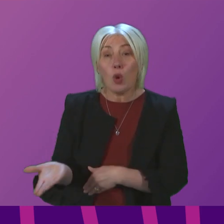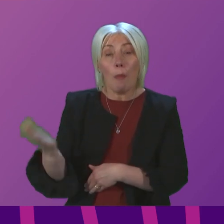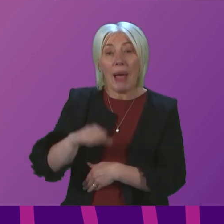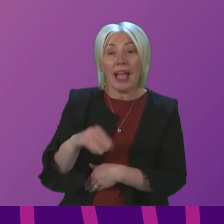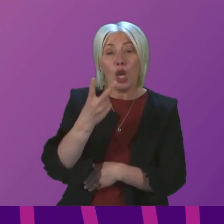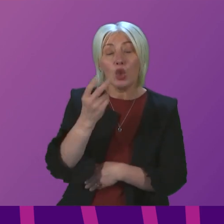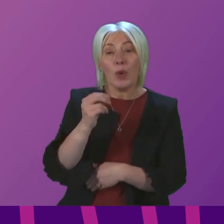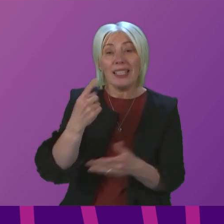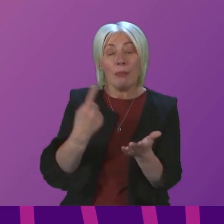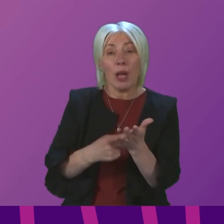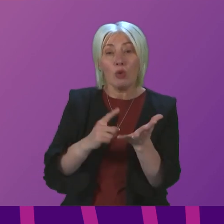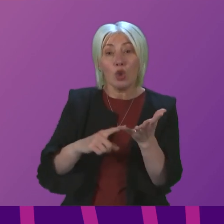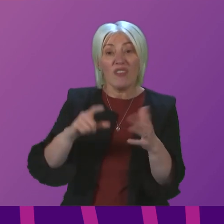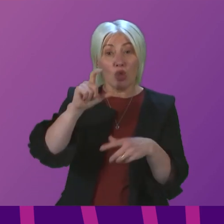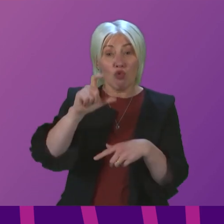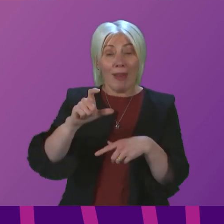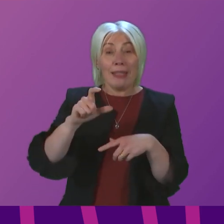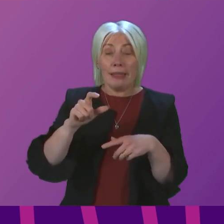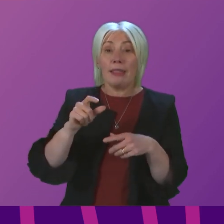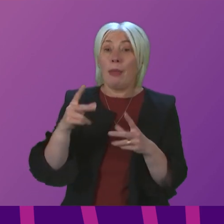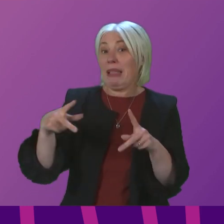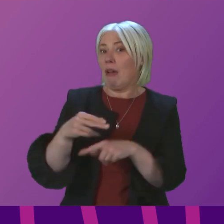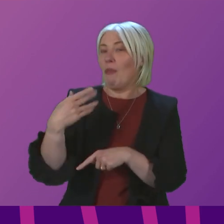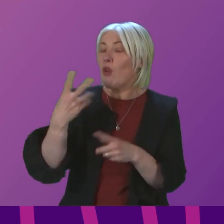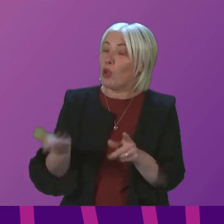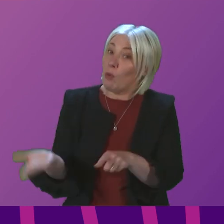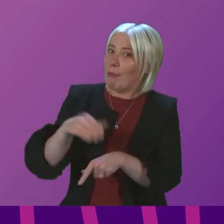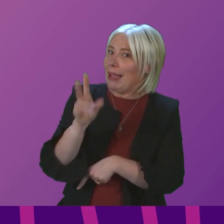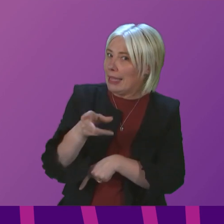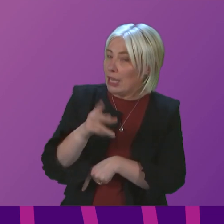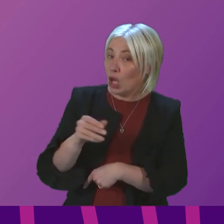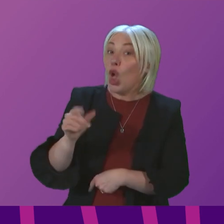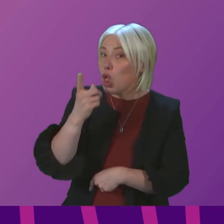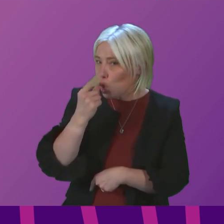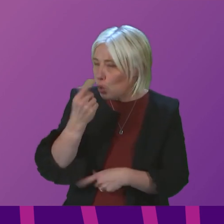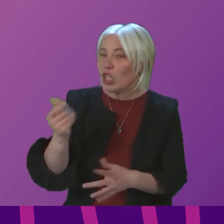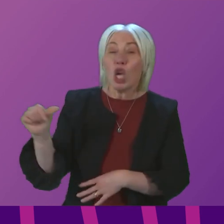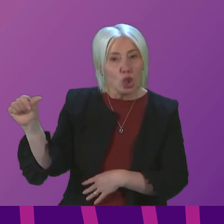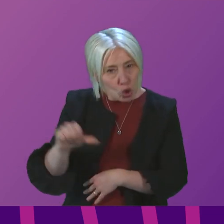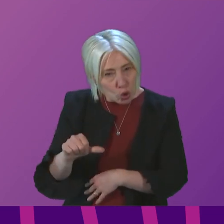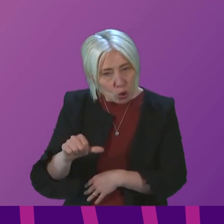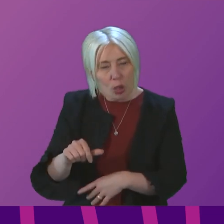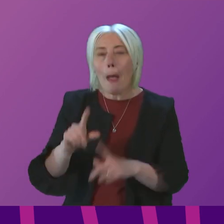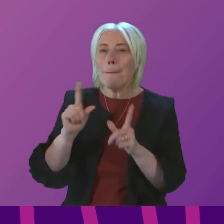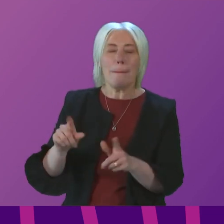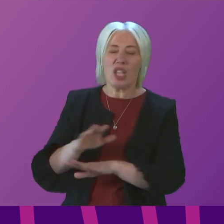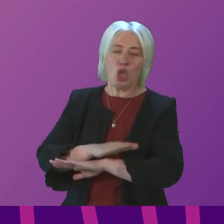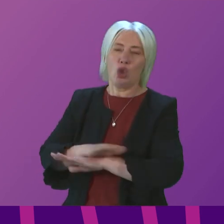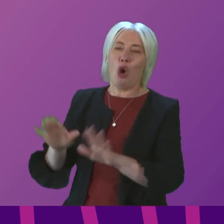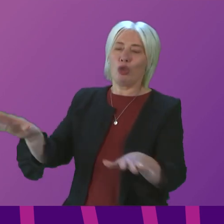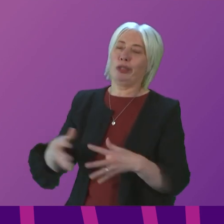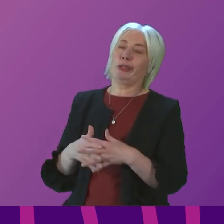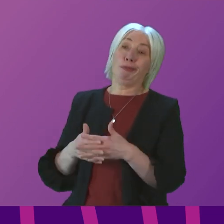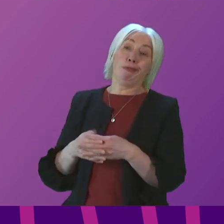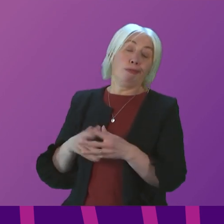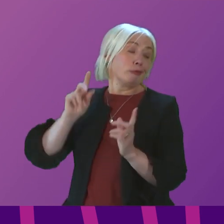universal credit cut. So these are all things they could and should do. What is not and shouldn't be an option is for them to continue to sit